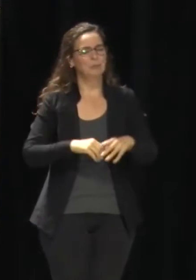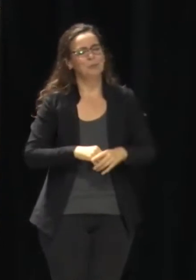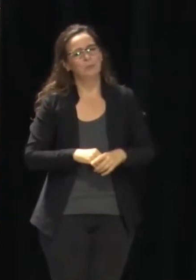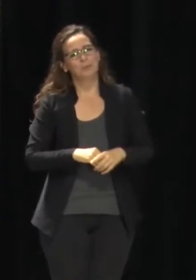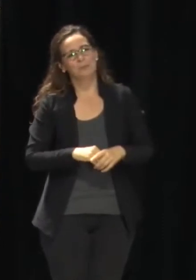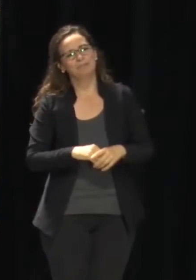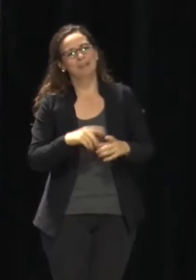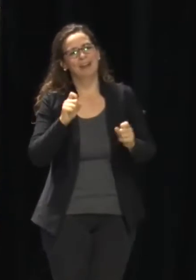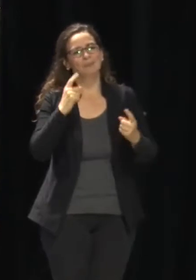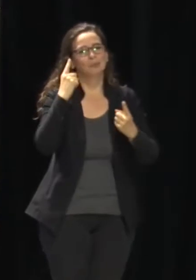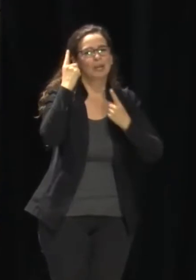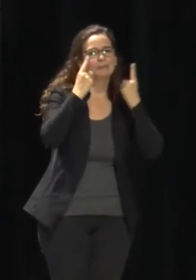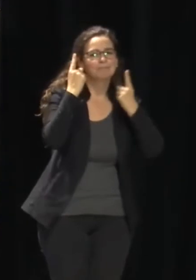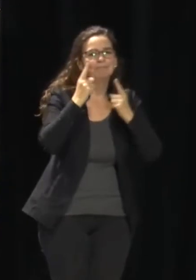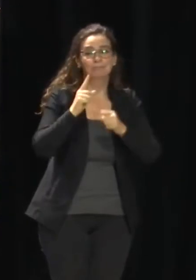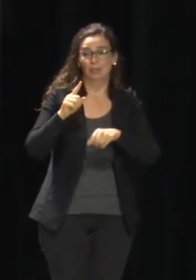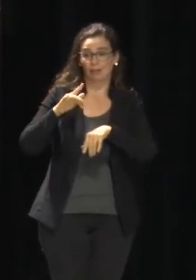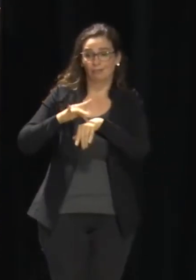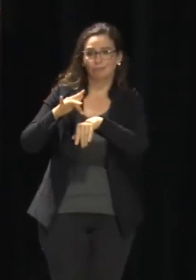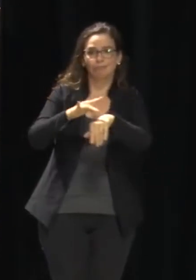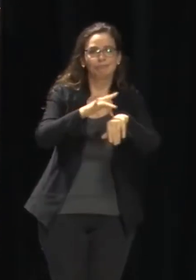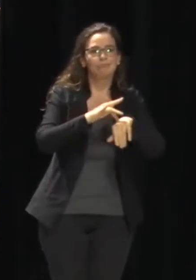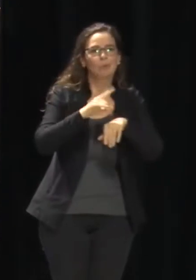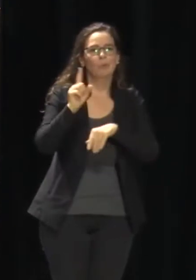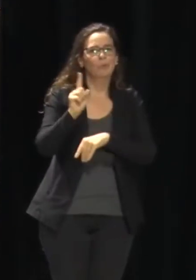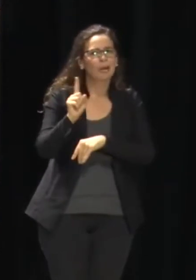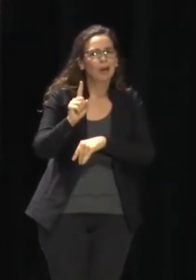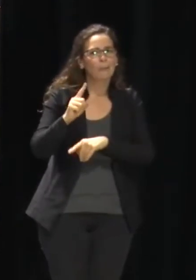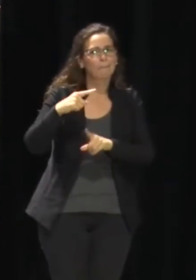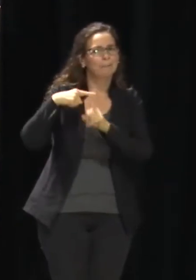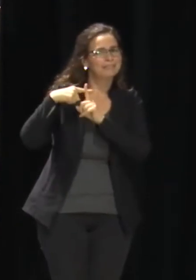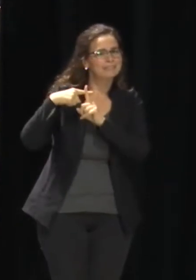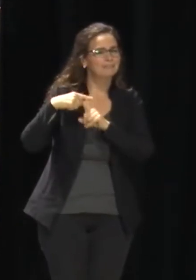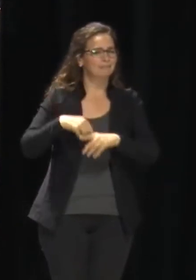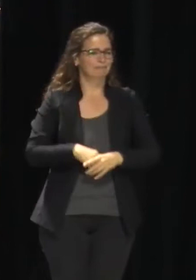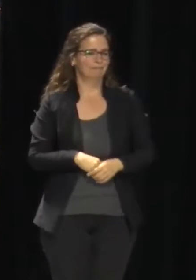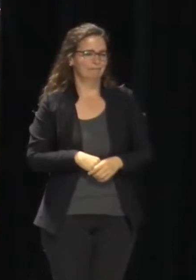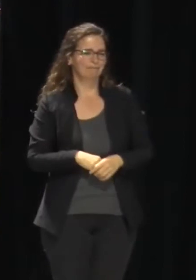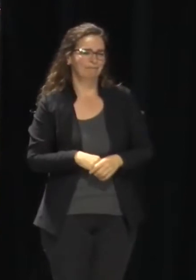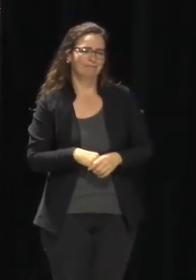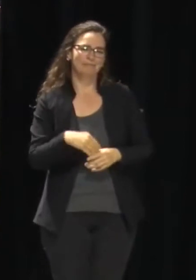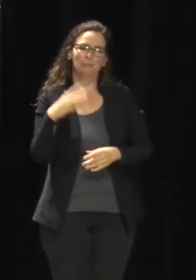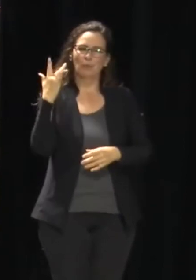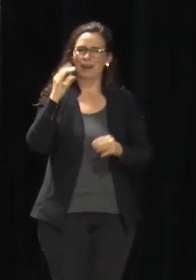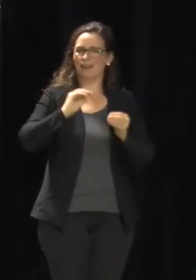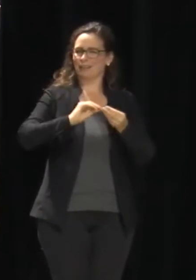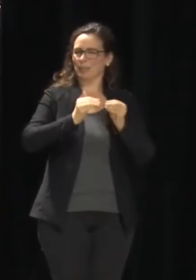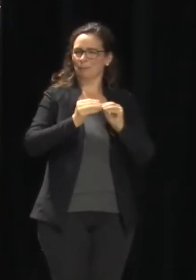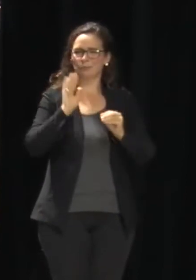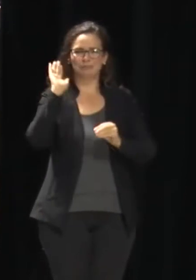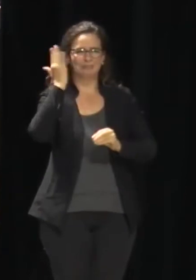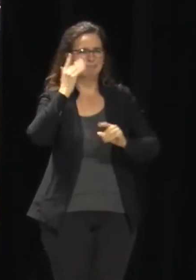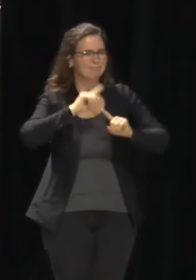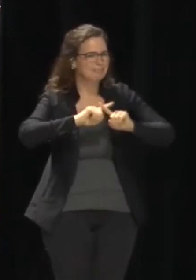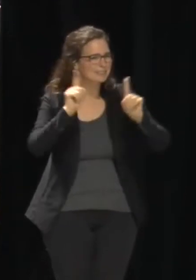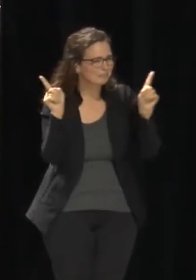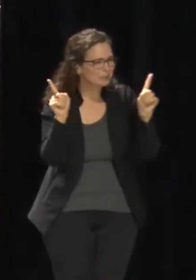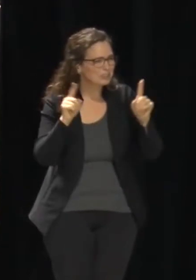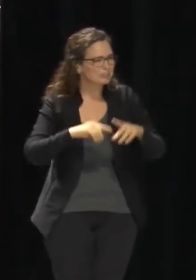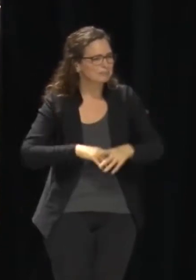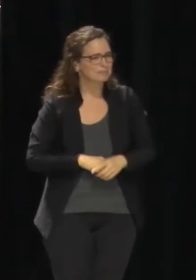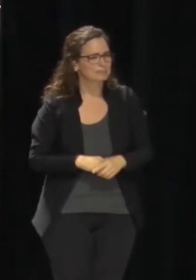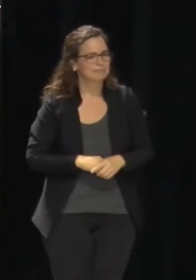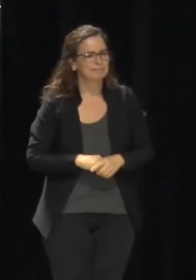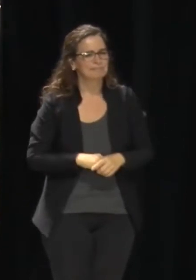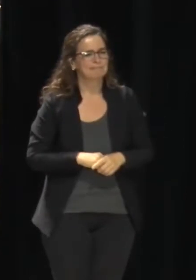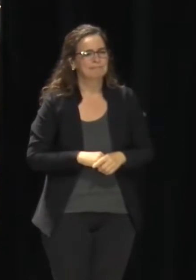residing and where they're going to be, where their school is, essentially. So these things